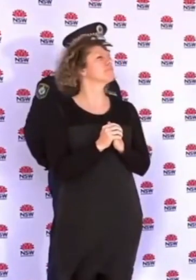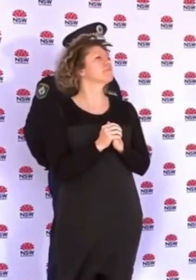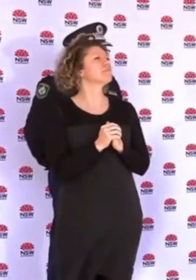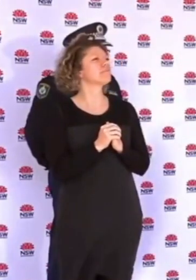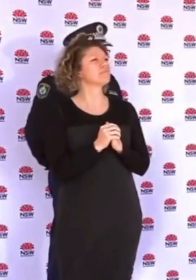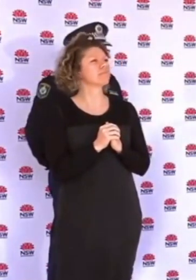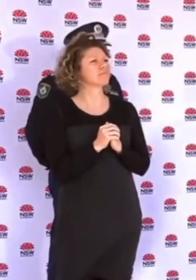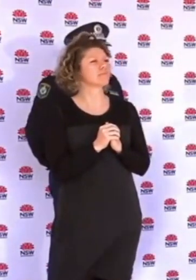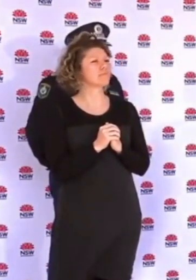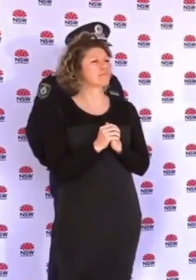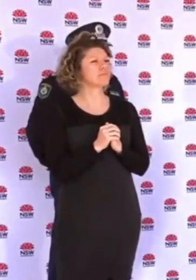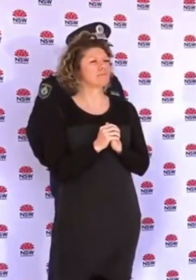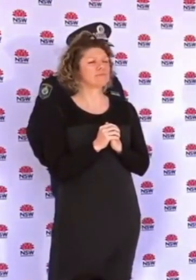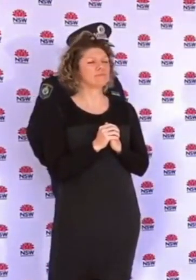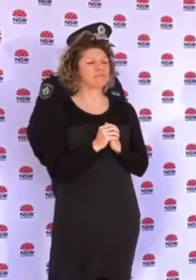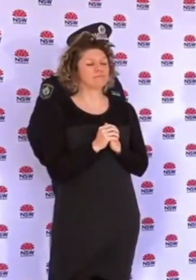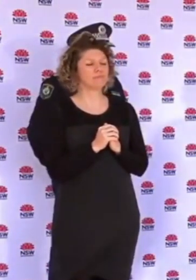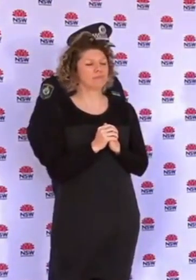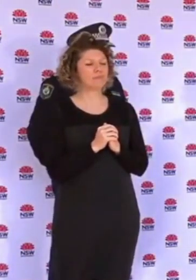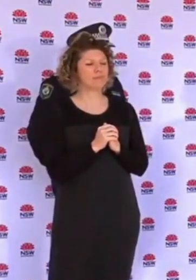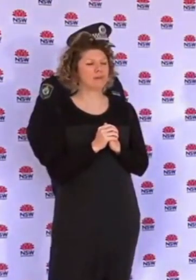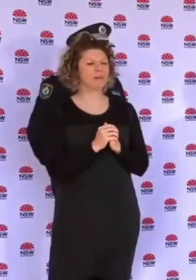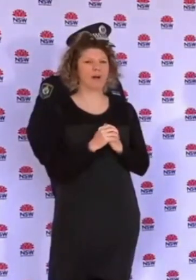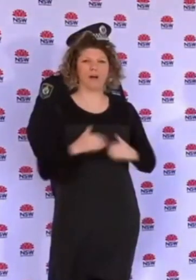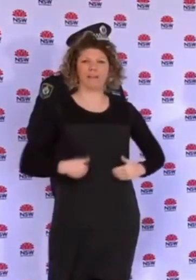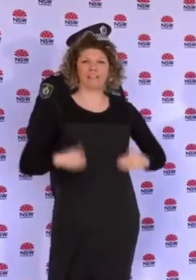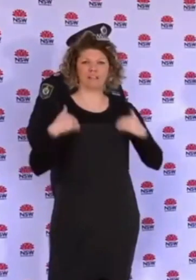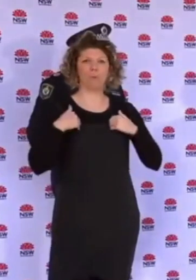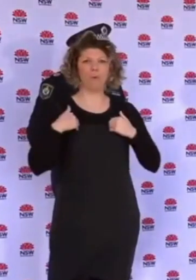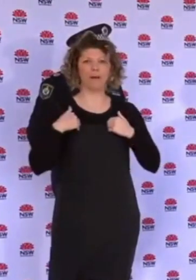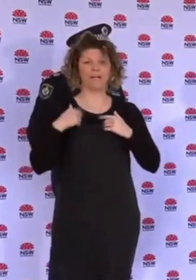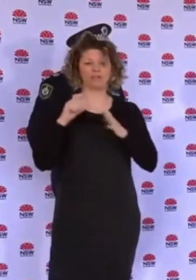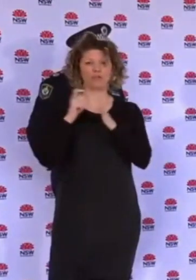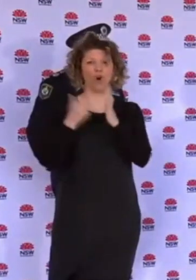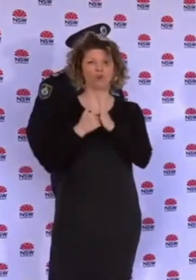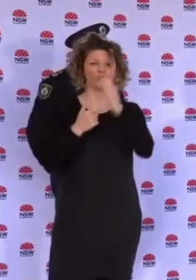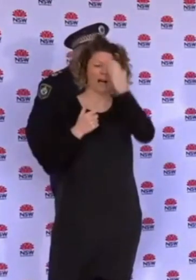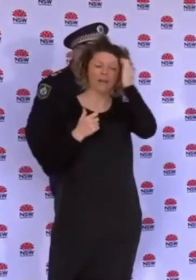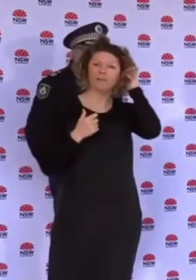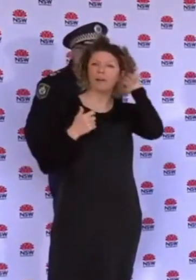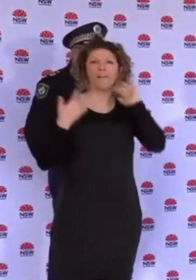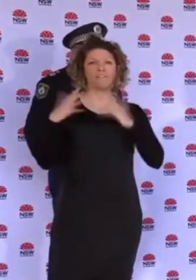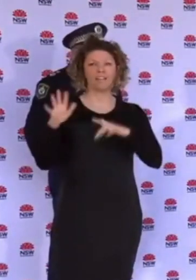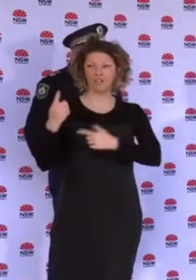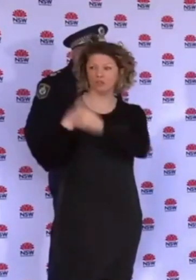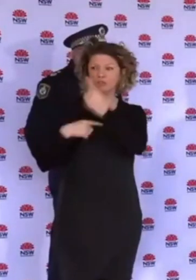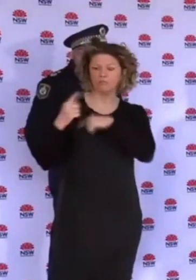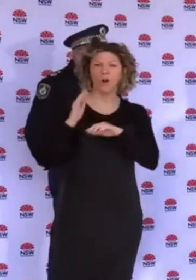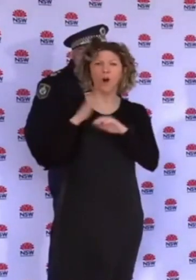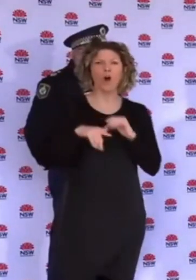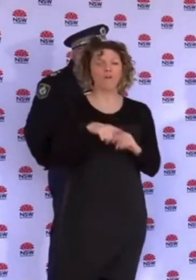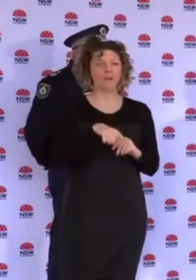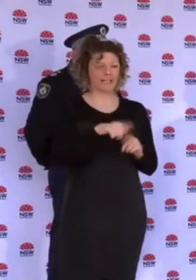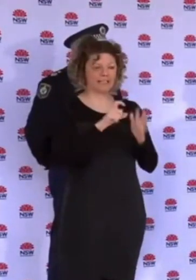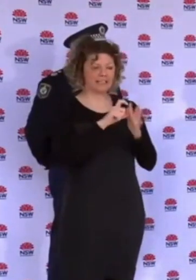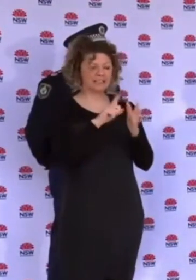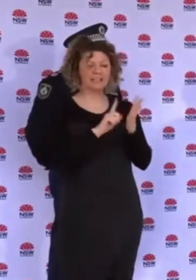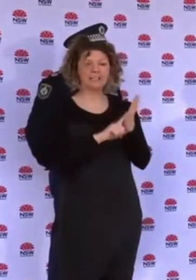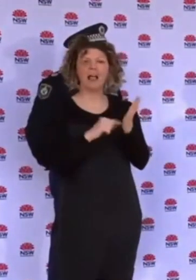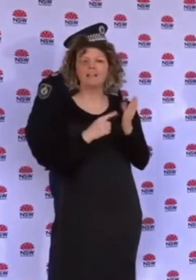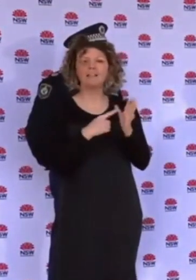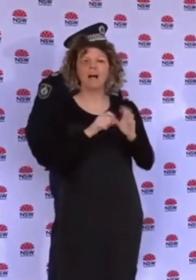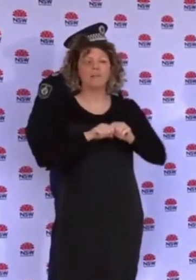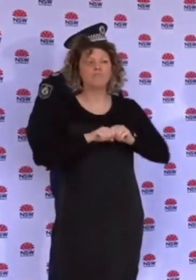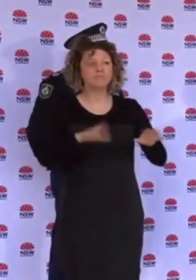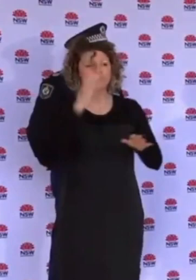Officer and our advisors, I was informed that at least one scientific paper says that this particular variant is almost